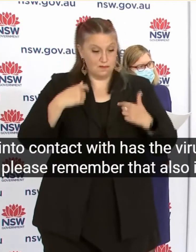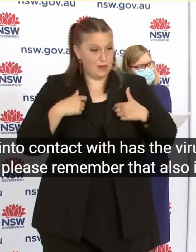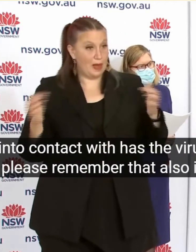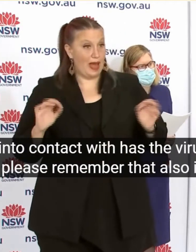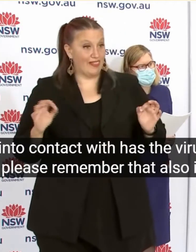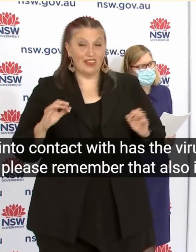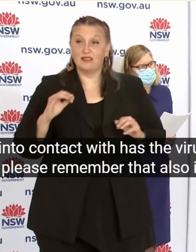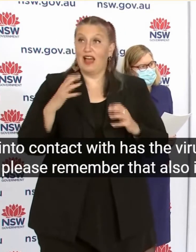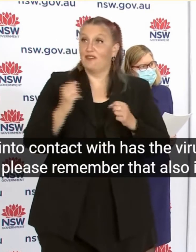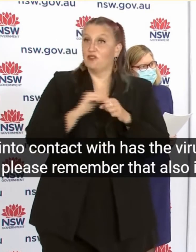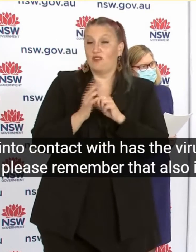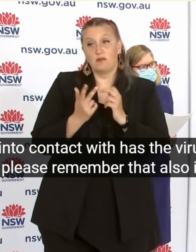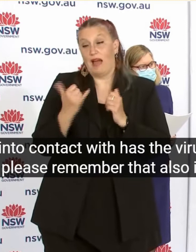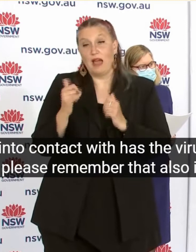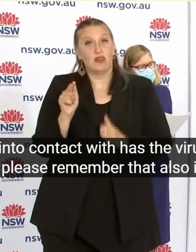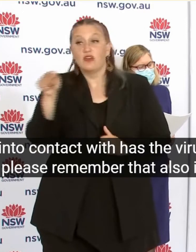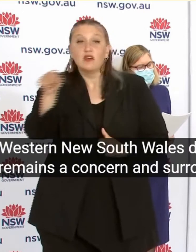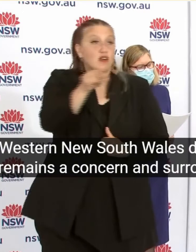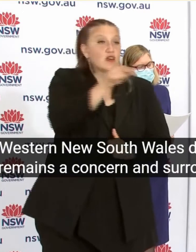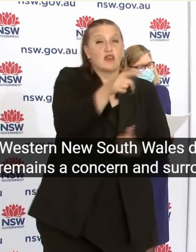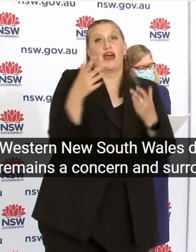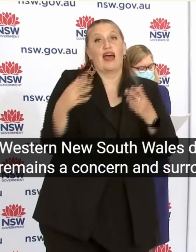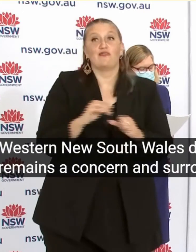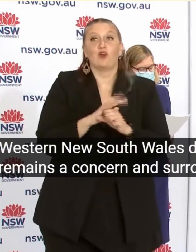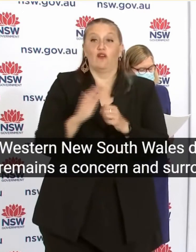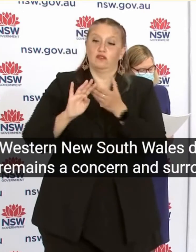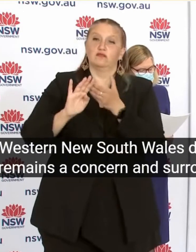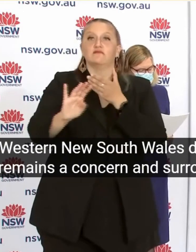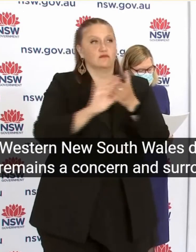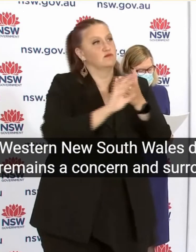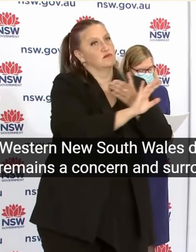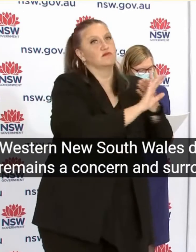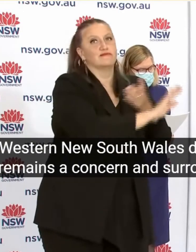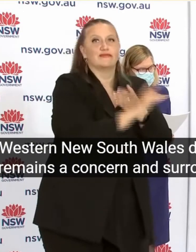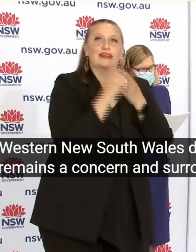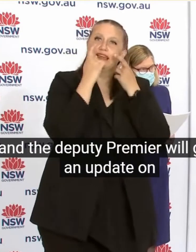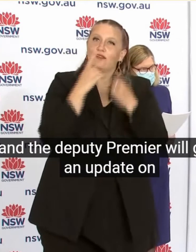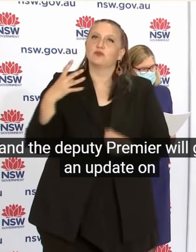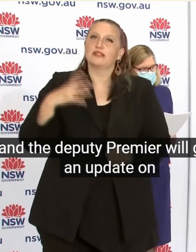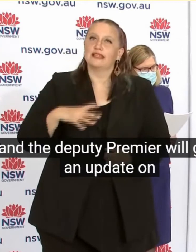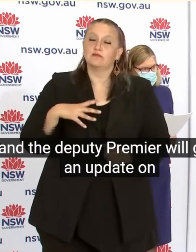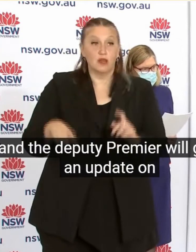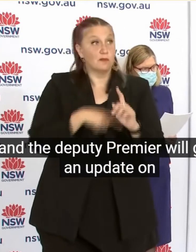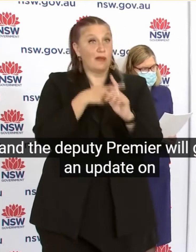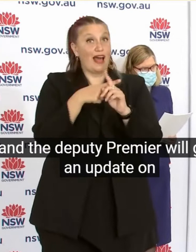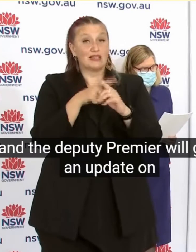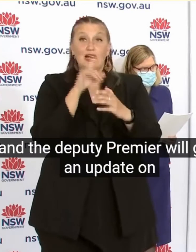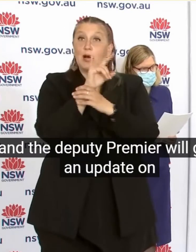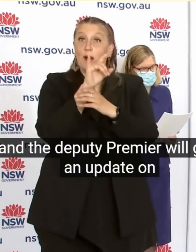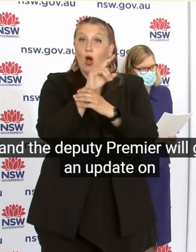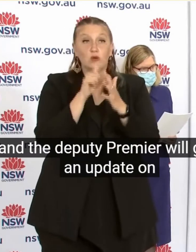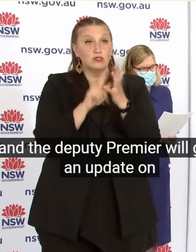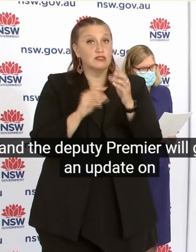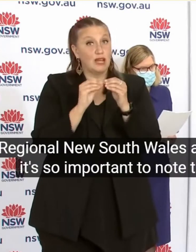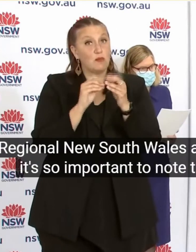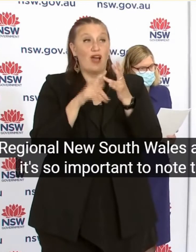bo remains a concern and surrounds And the Deputy Premier will give an update On regional New South Wales as well It's